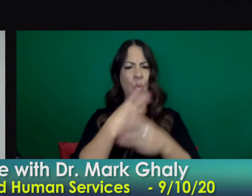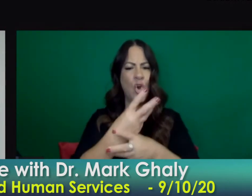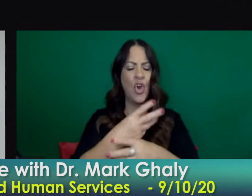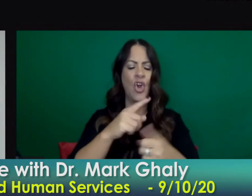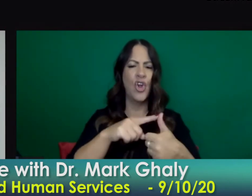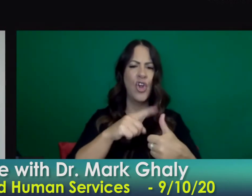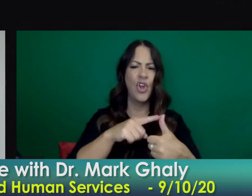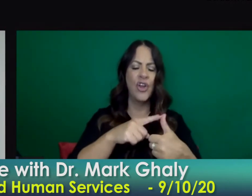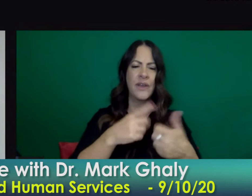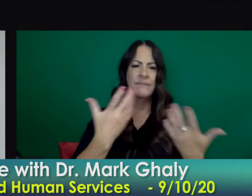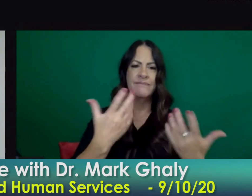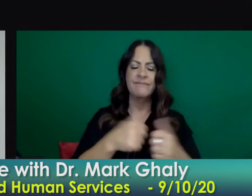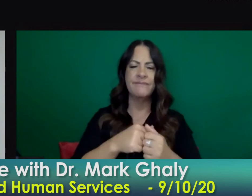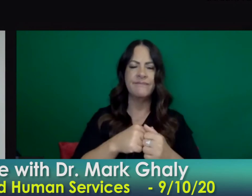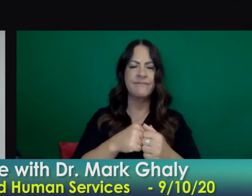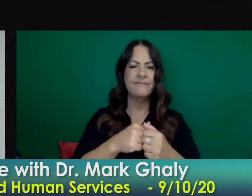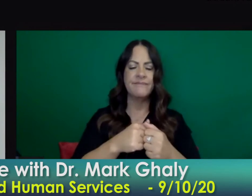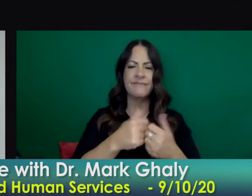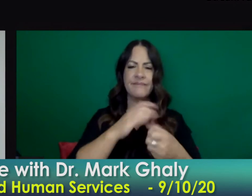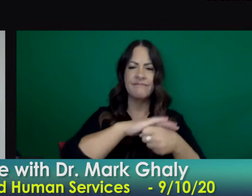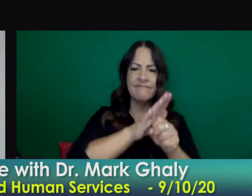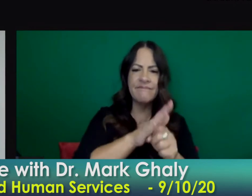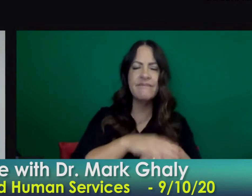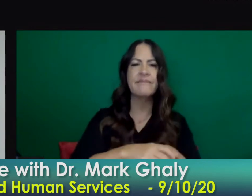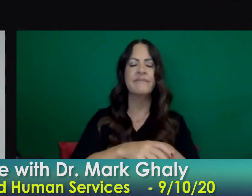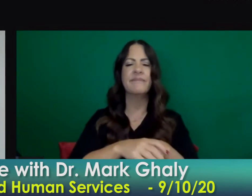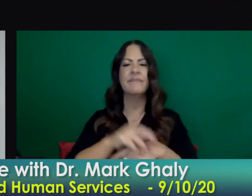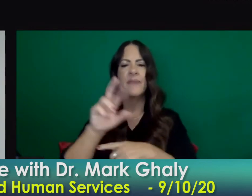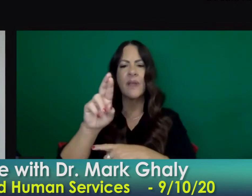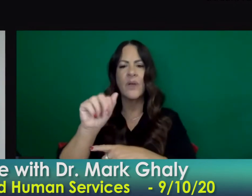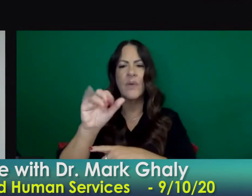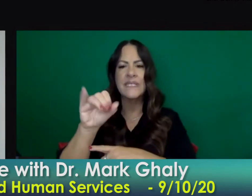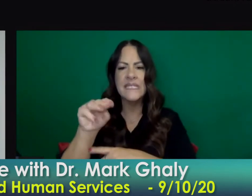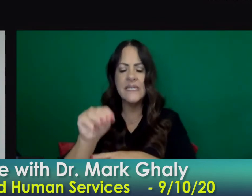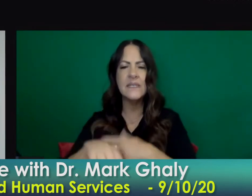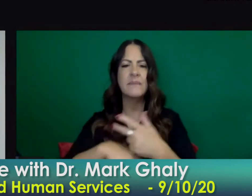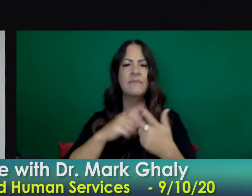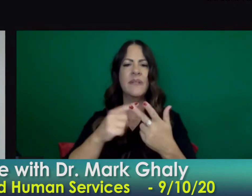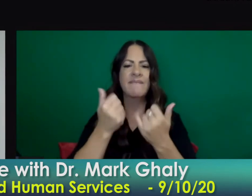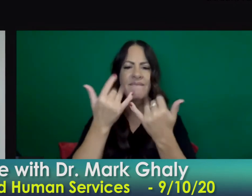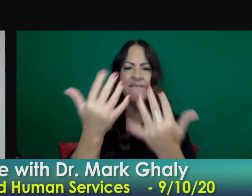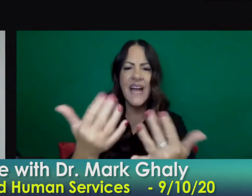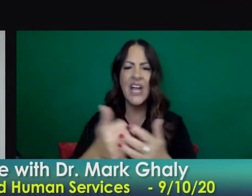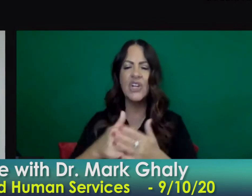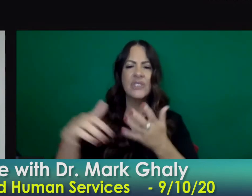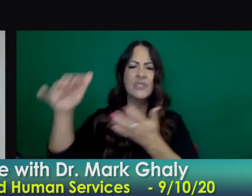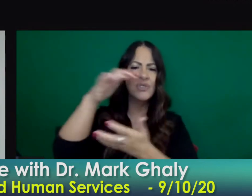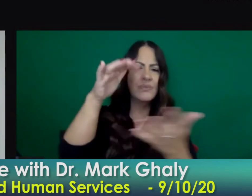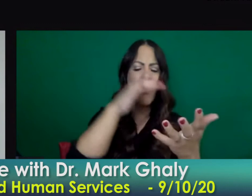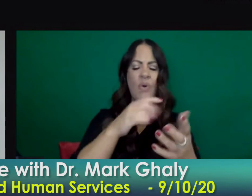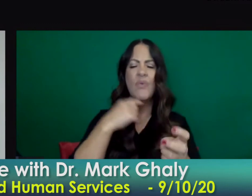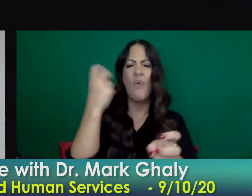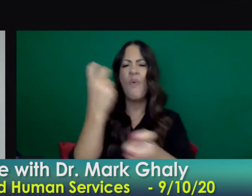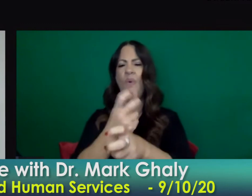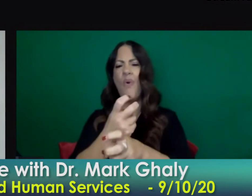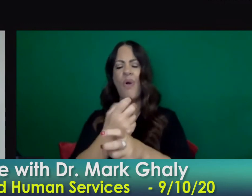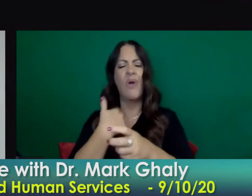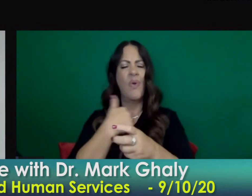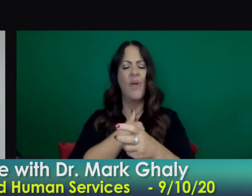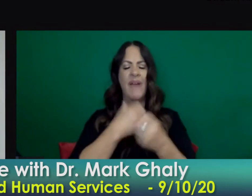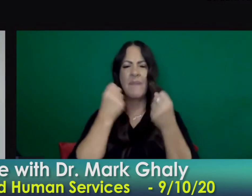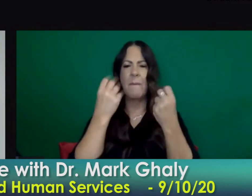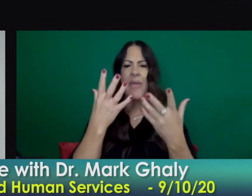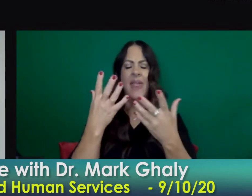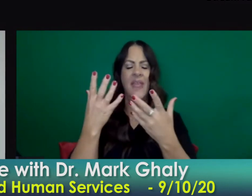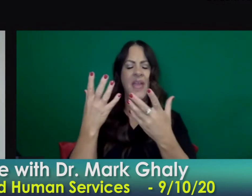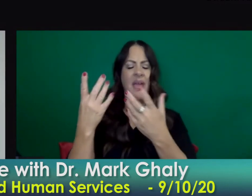poor air quality we have structural racism and it's really a time to try to come together as a community and i really do um